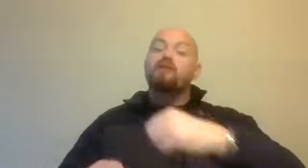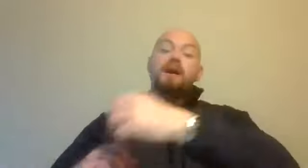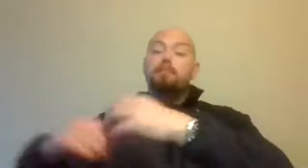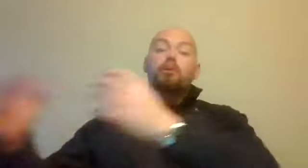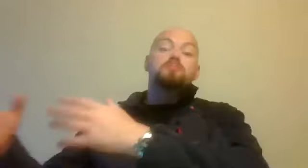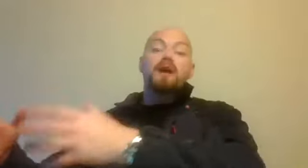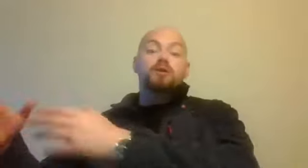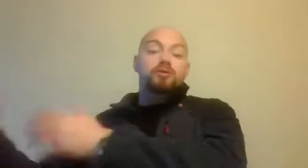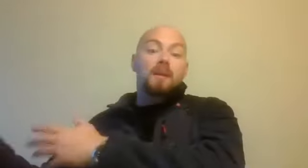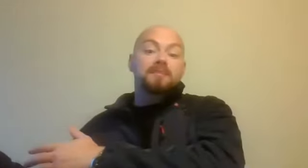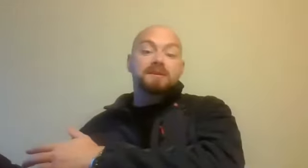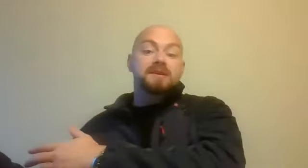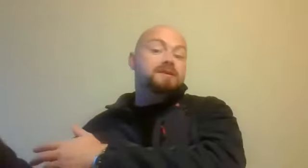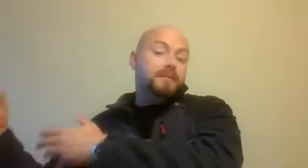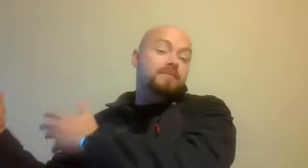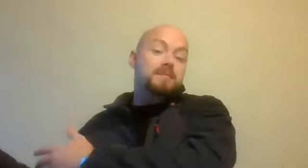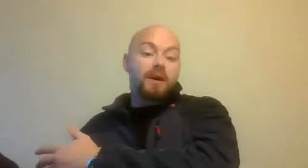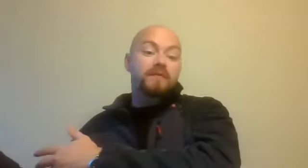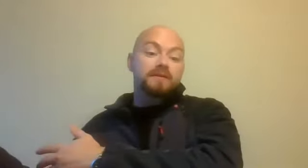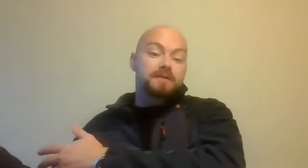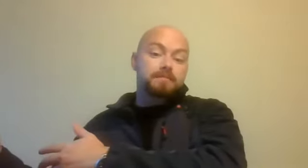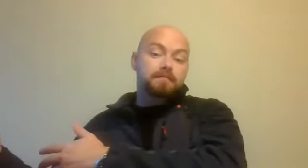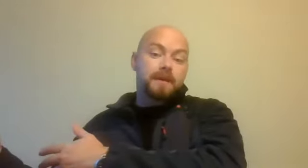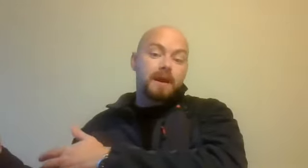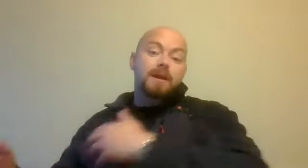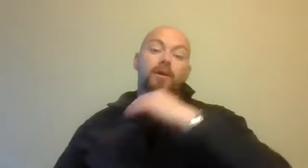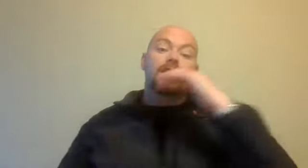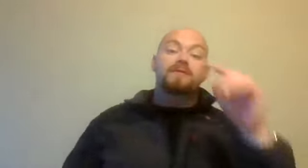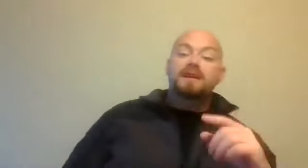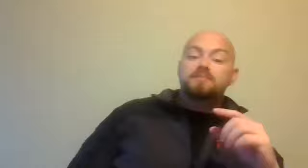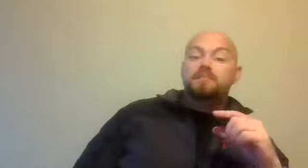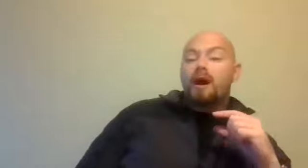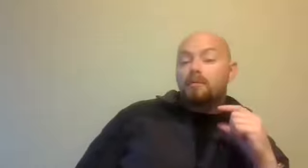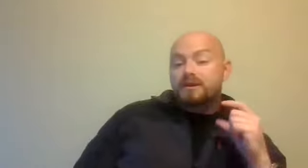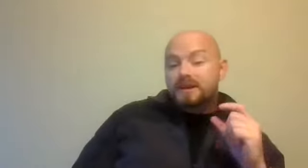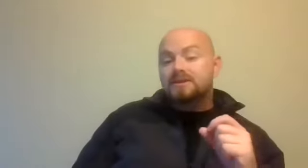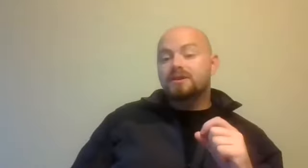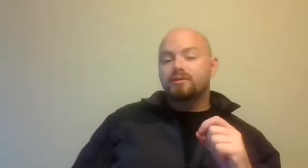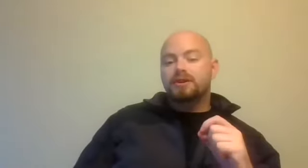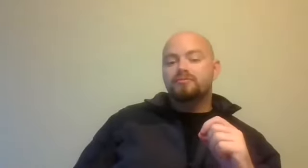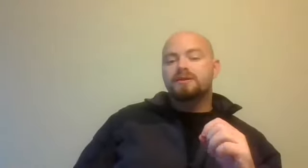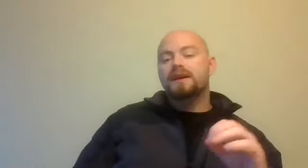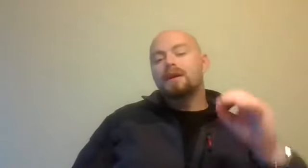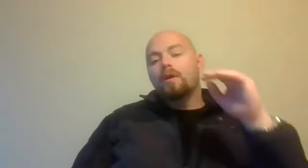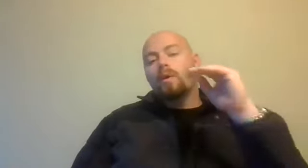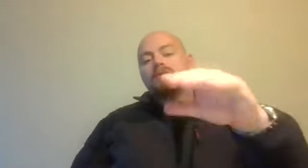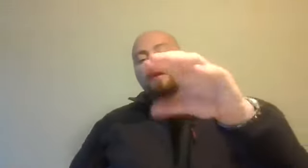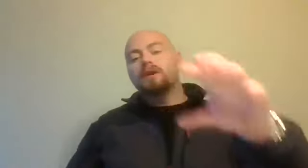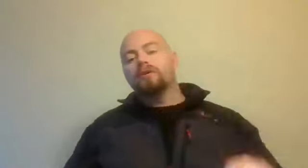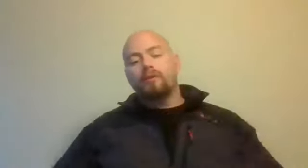often make much better suboptimal decisions. will never be the perfect decision. Now what I often say to people operating in the security industry is that when you're out there on